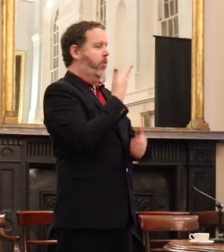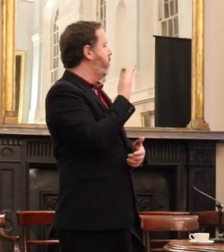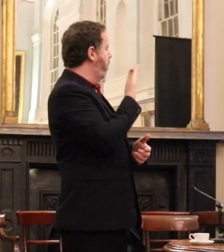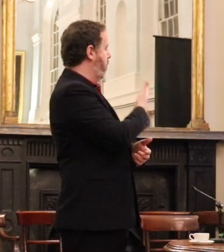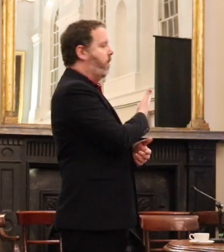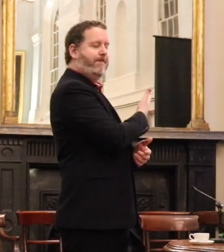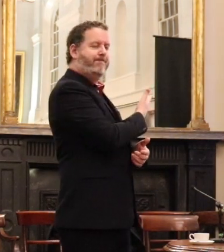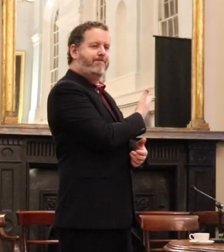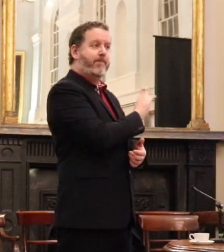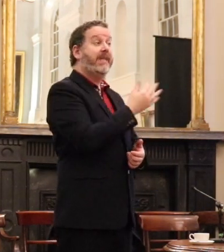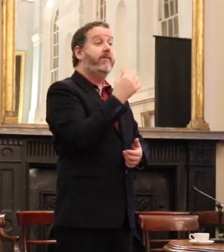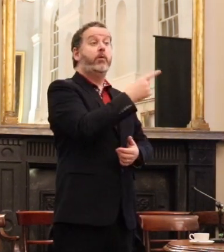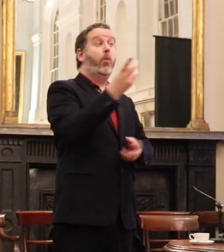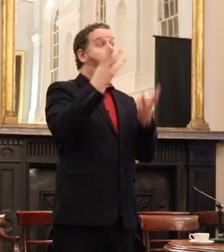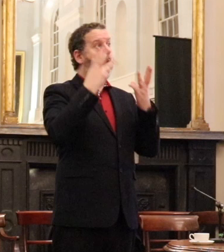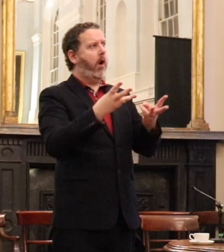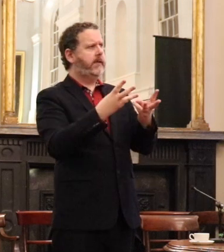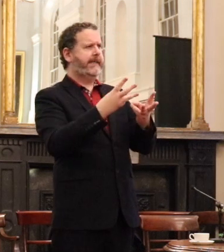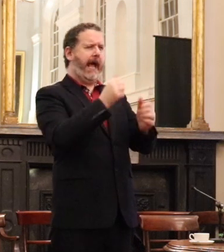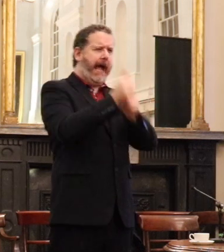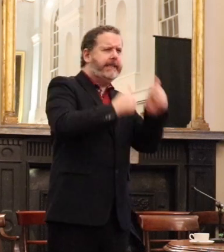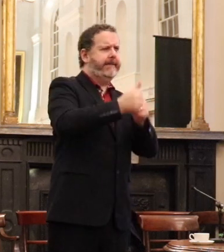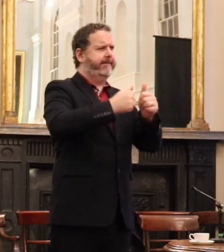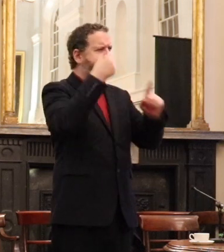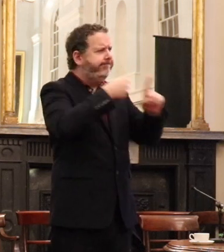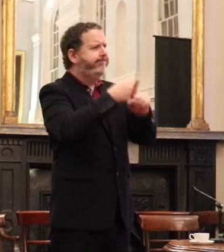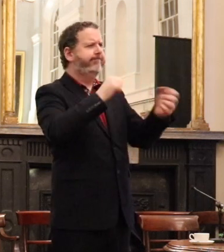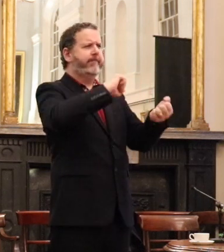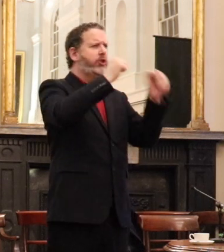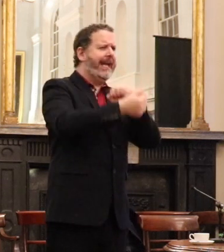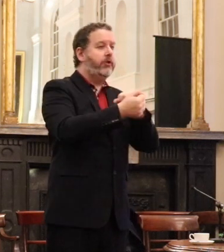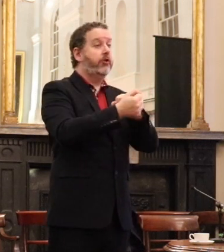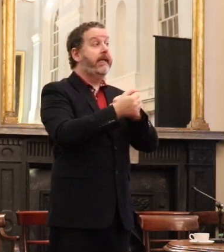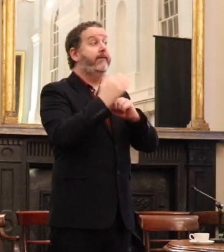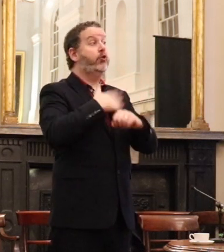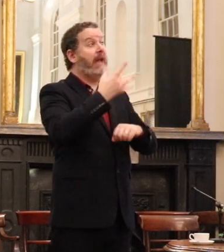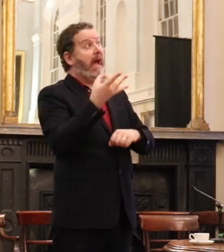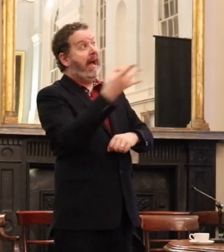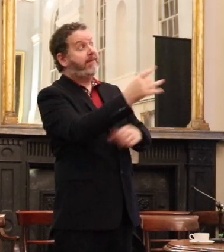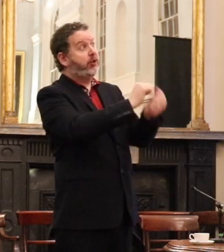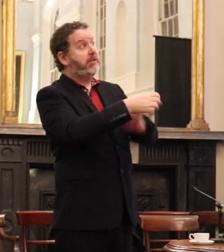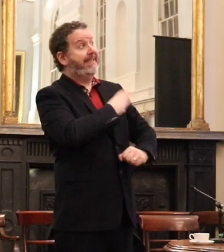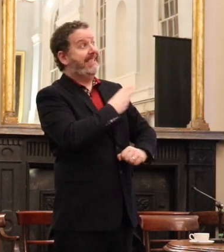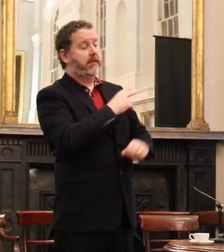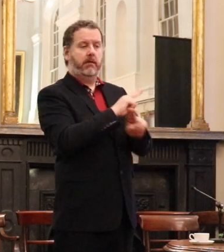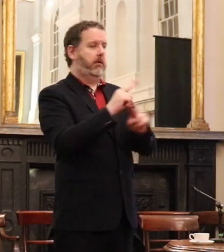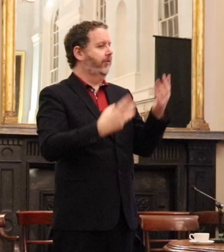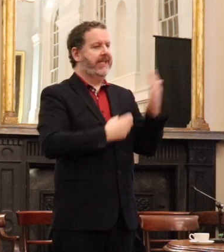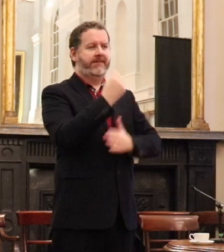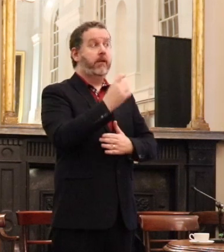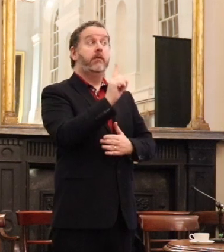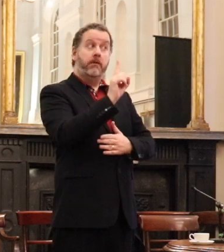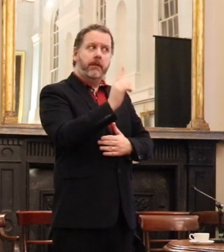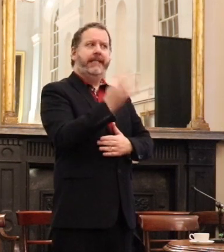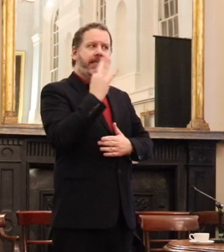who want to be active for change that simply ask for it or pretends not to be successful. But if you do some hard graft